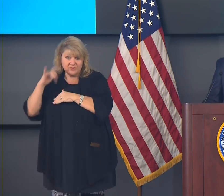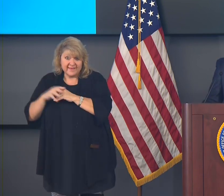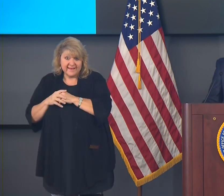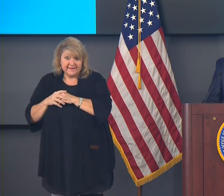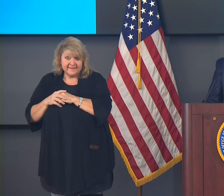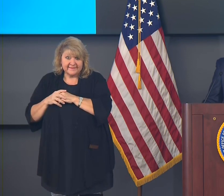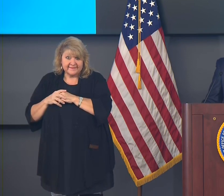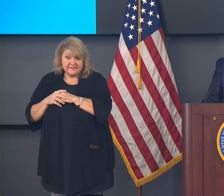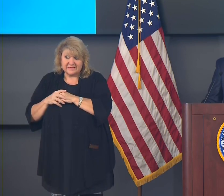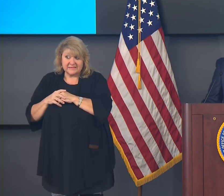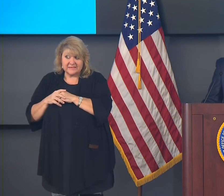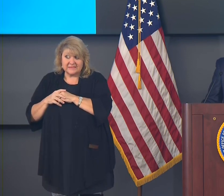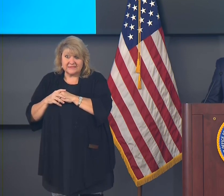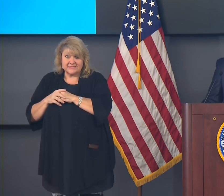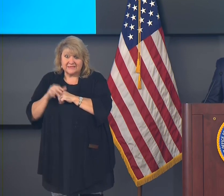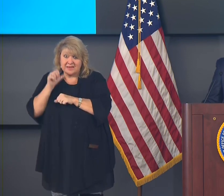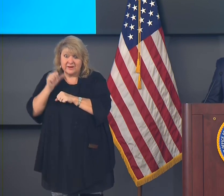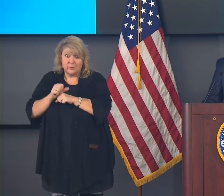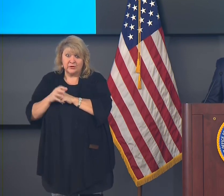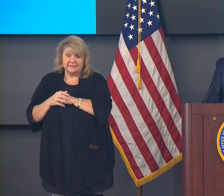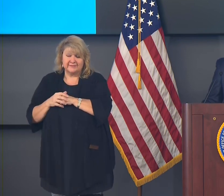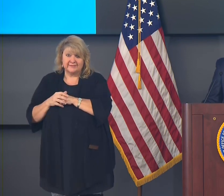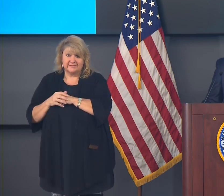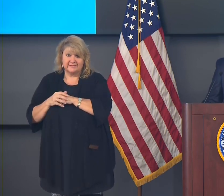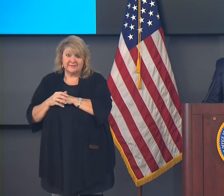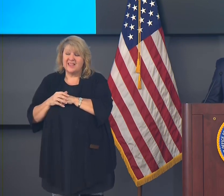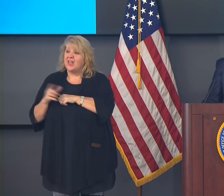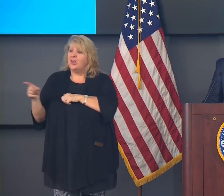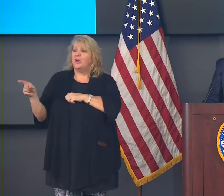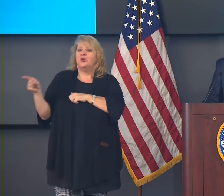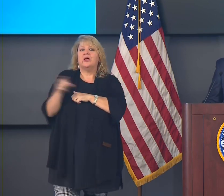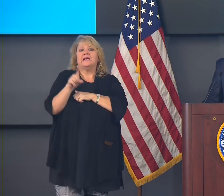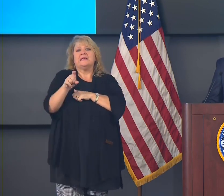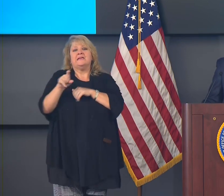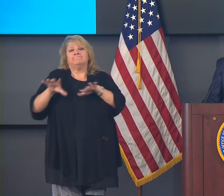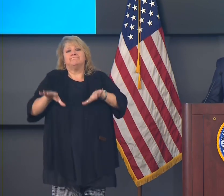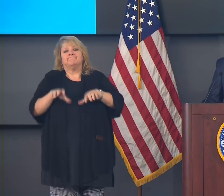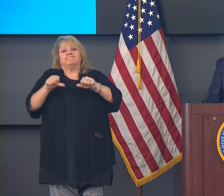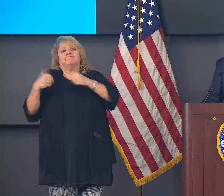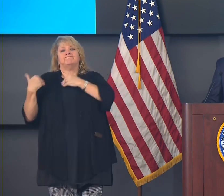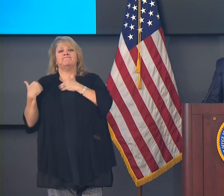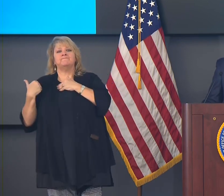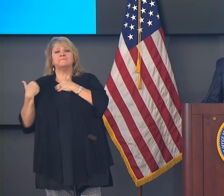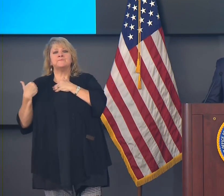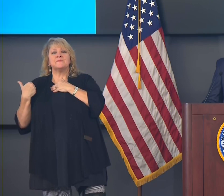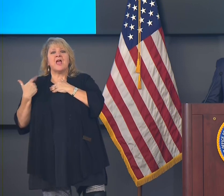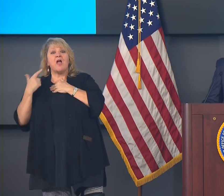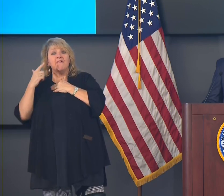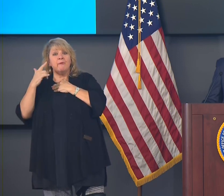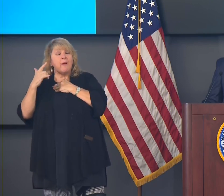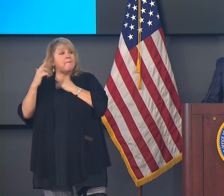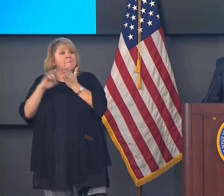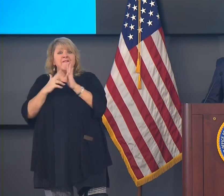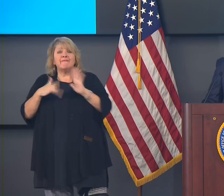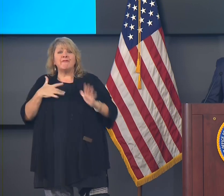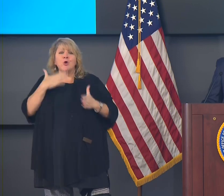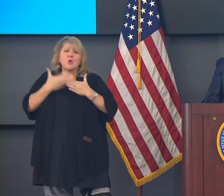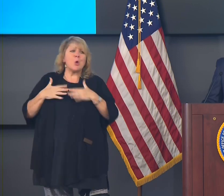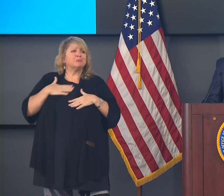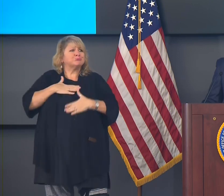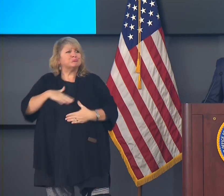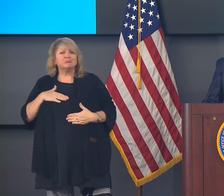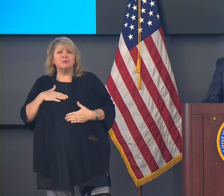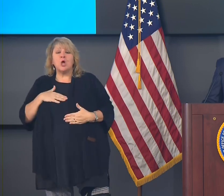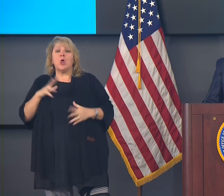have to embrace it. Not that it's pleasant. But at the end of the day, these are people's lives that we're talking about. And we're